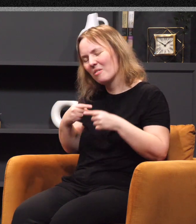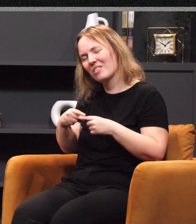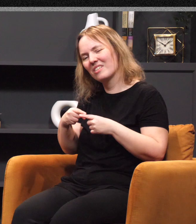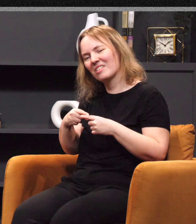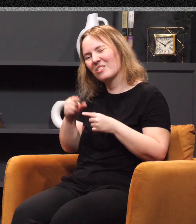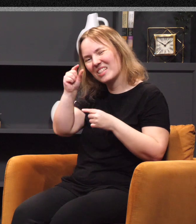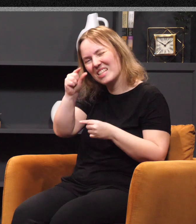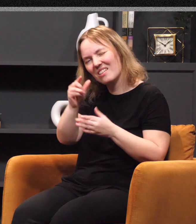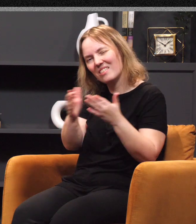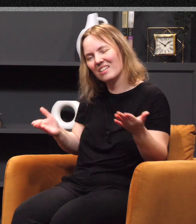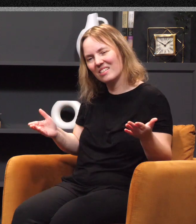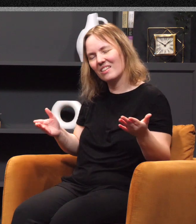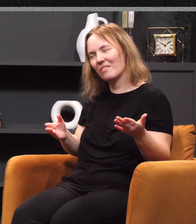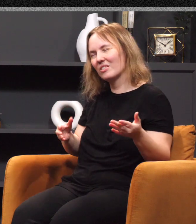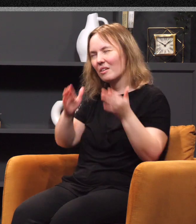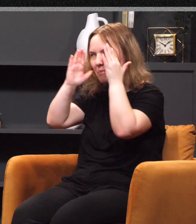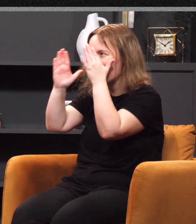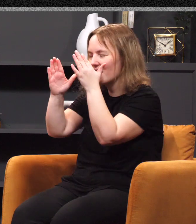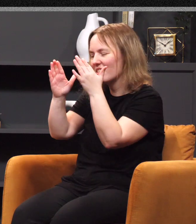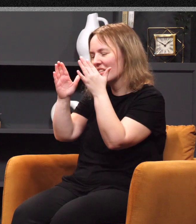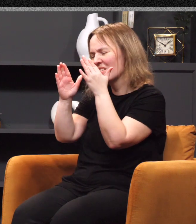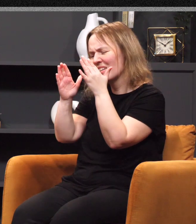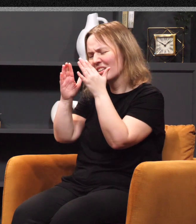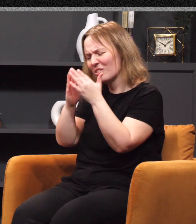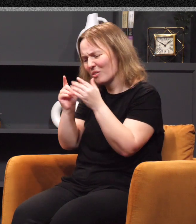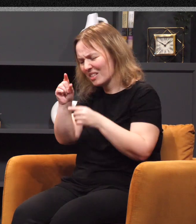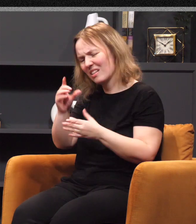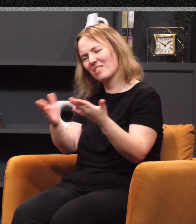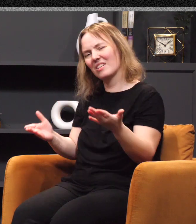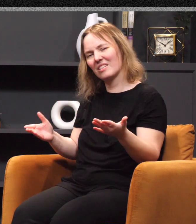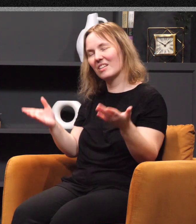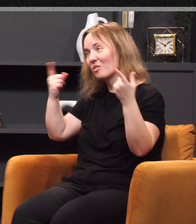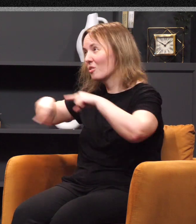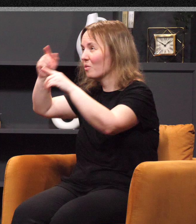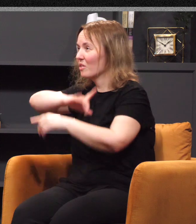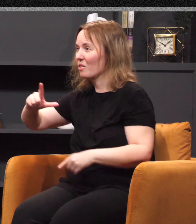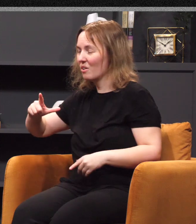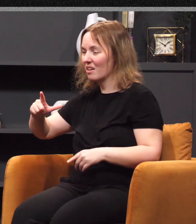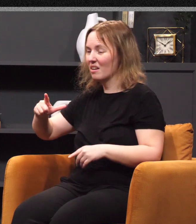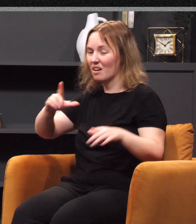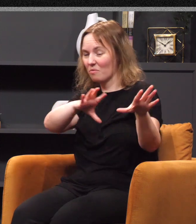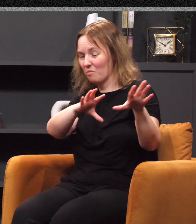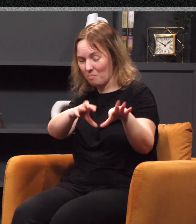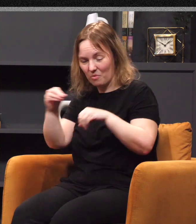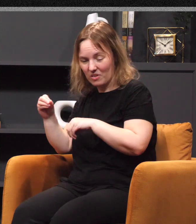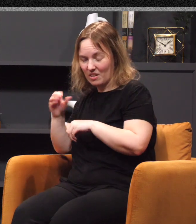But if you'll start paying attention to those little things, and if you'll come to the Lord, get away from the noise, and say, Lord, I just bow my heart for a moment,